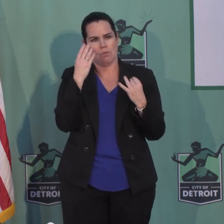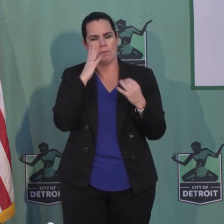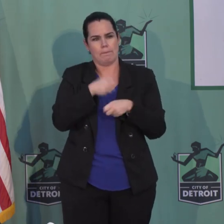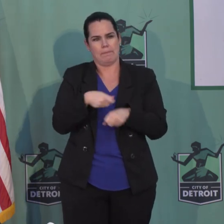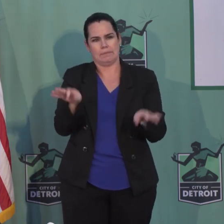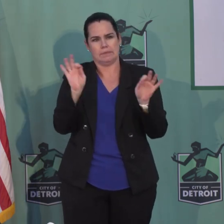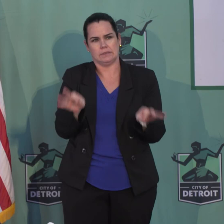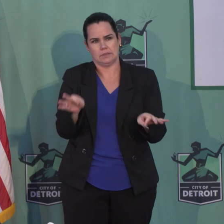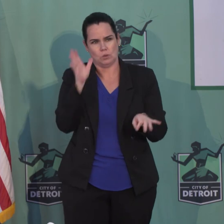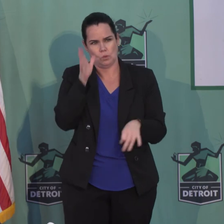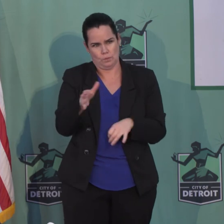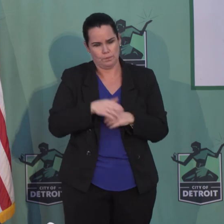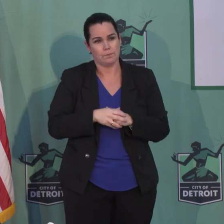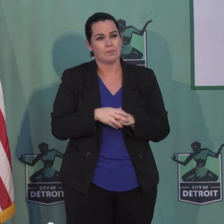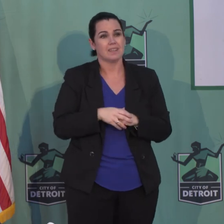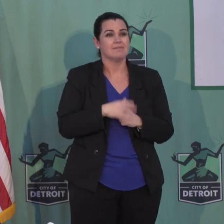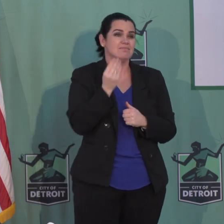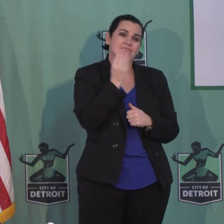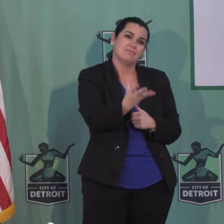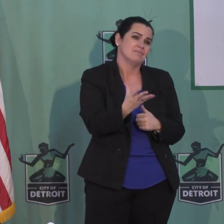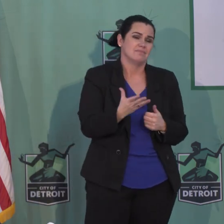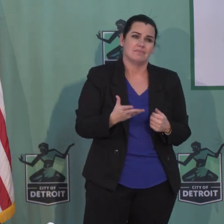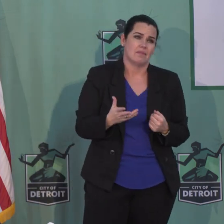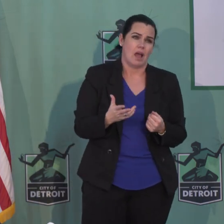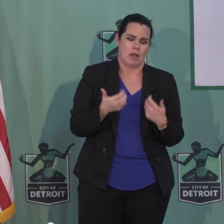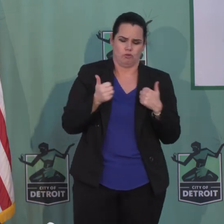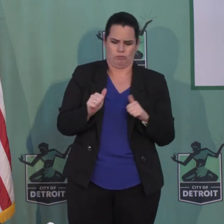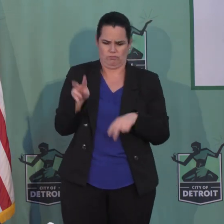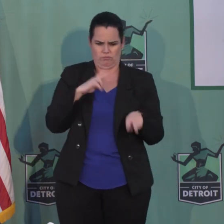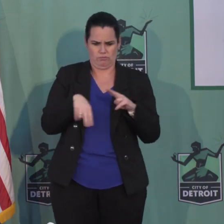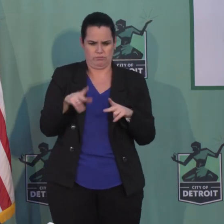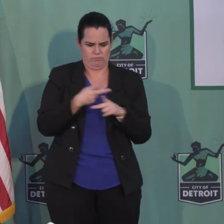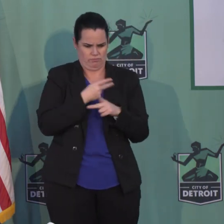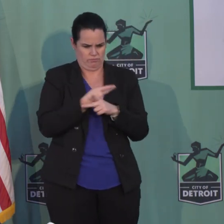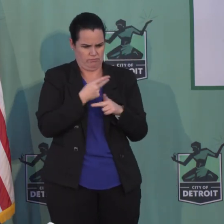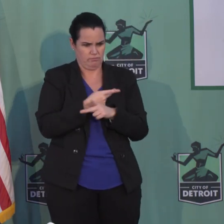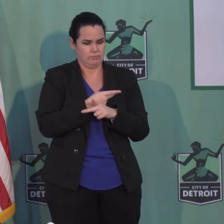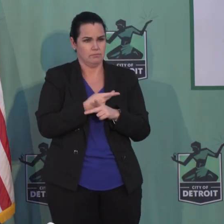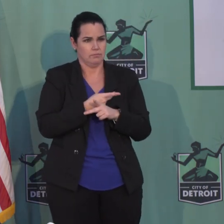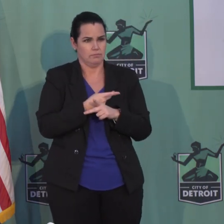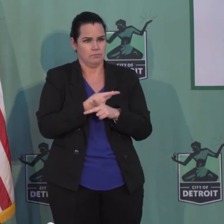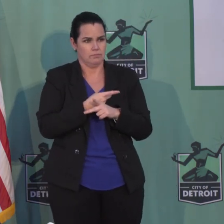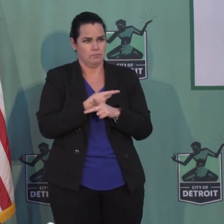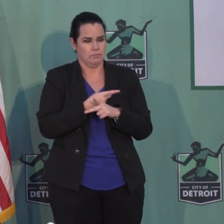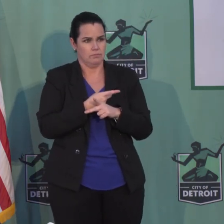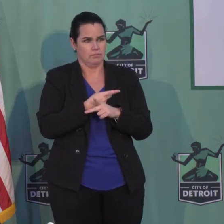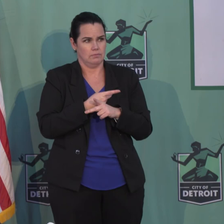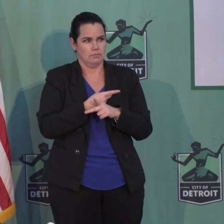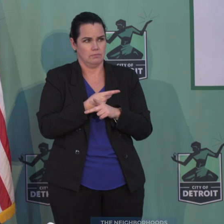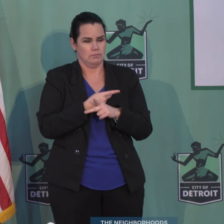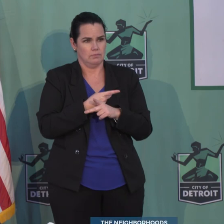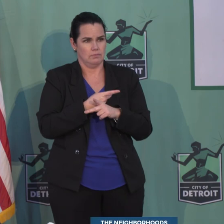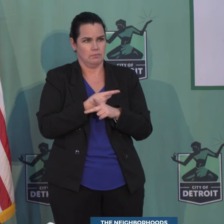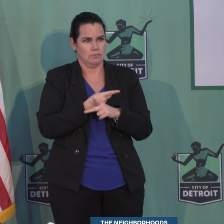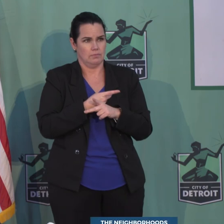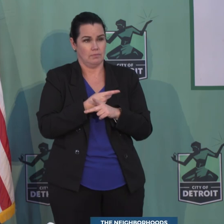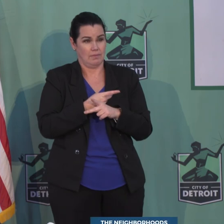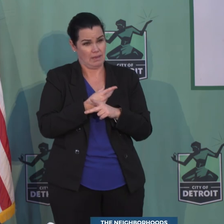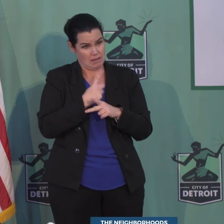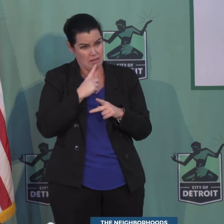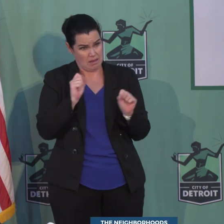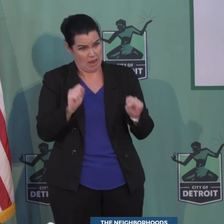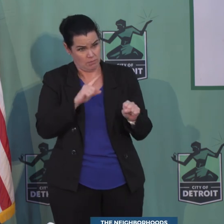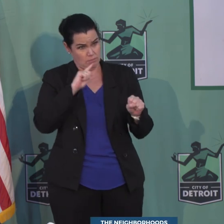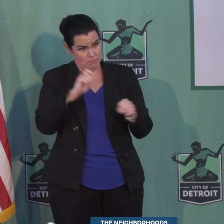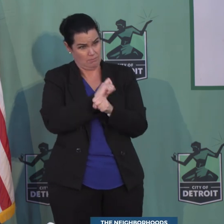conclusion. Part of it is I'm trying to see how realistic the effort is to get